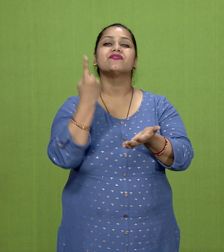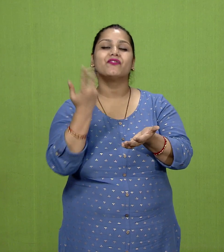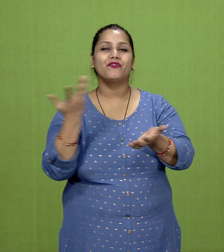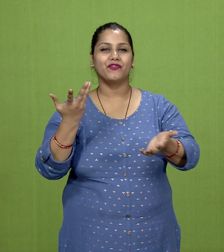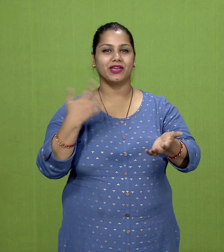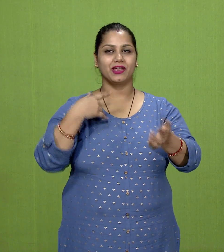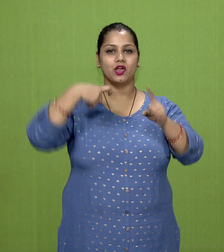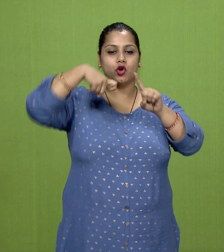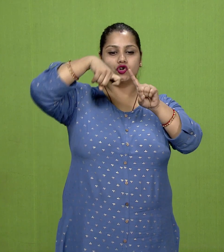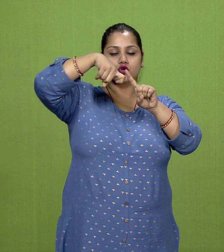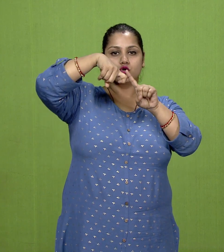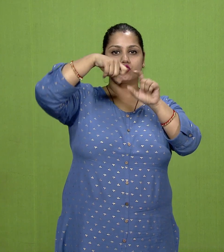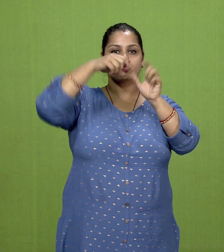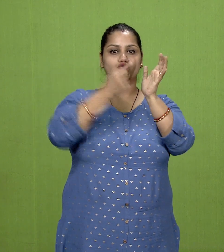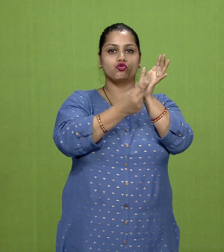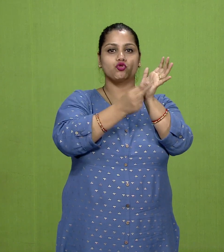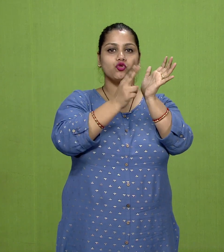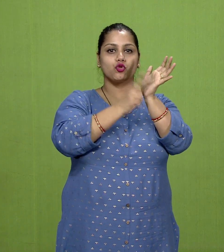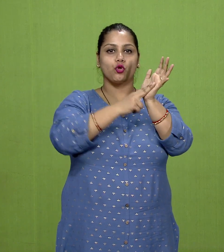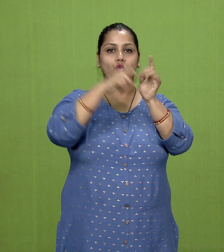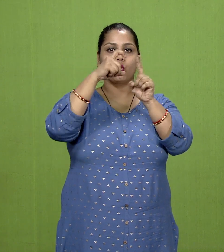near Vaishali in Bihar.